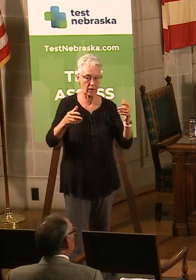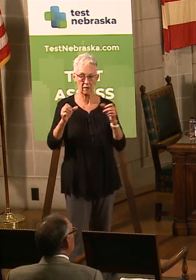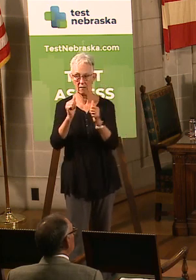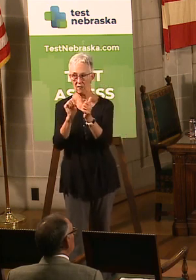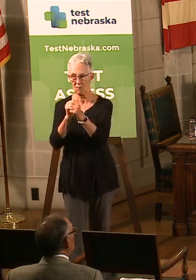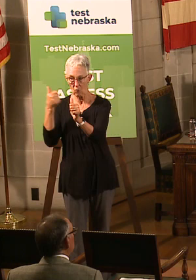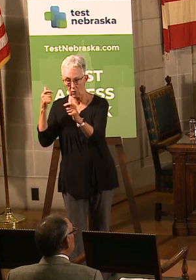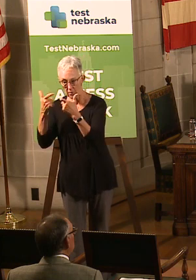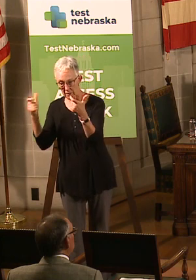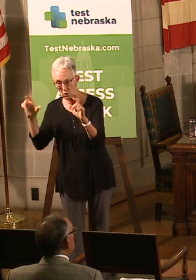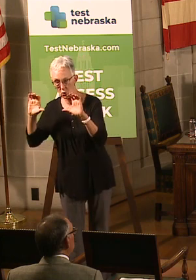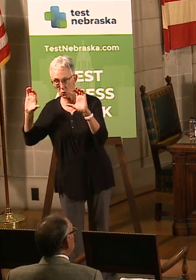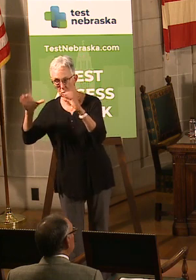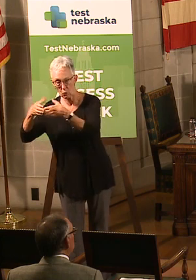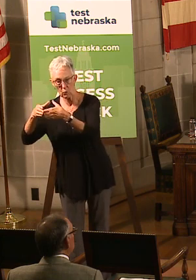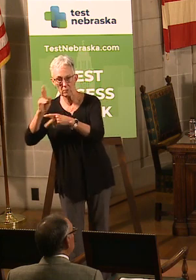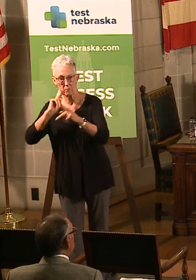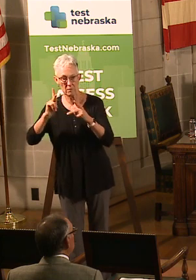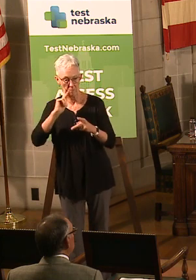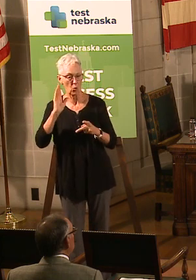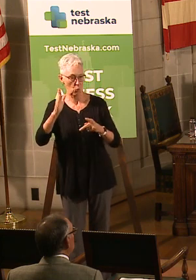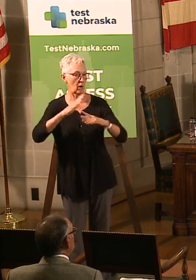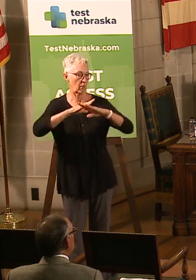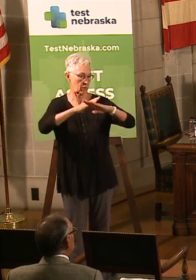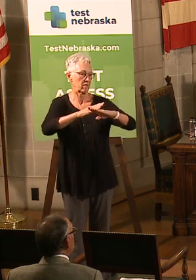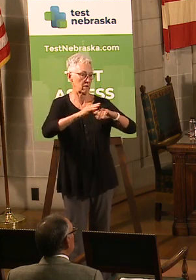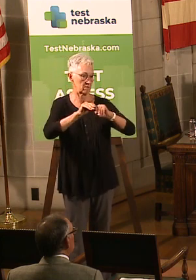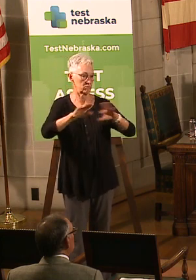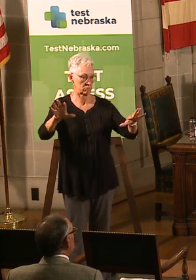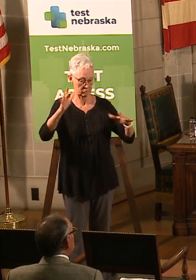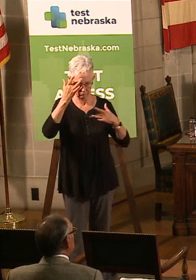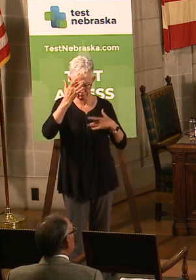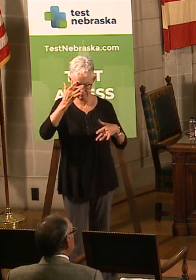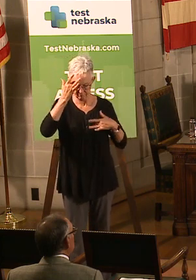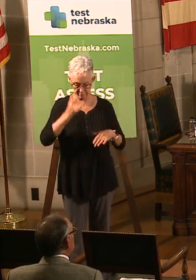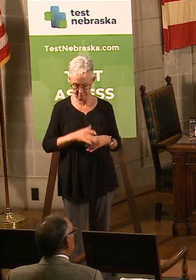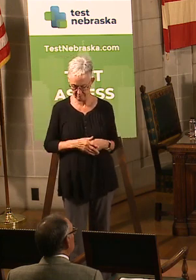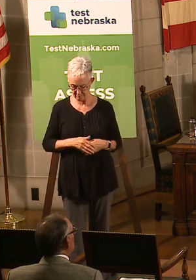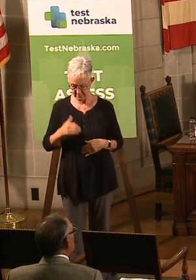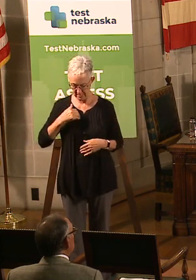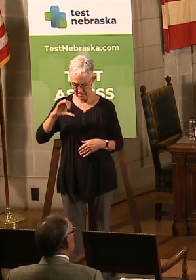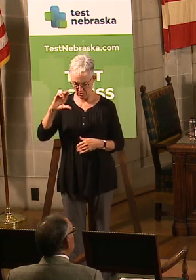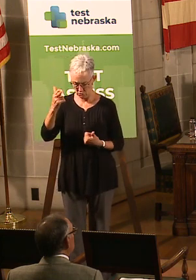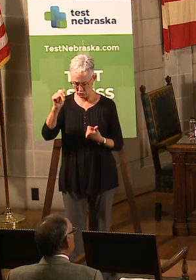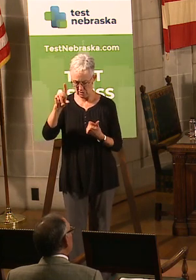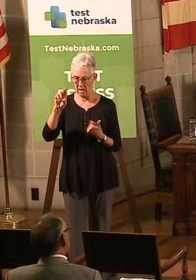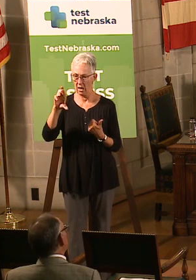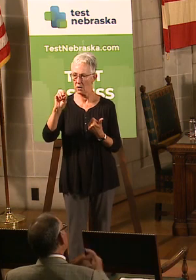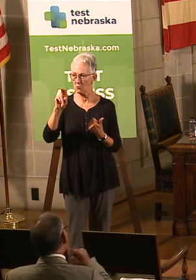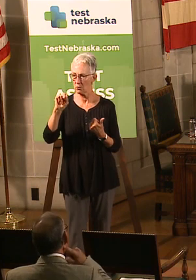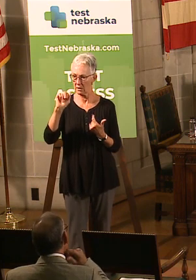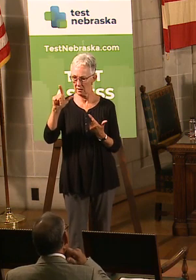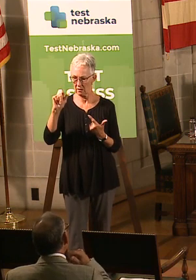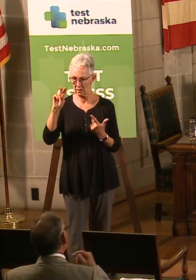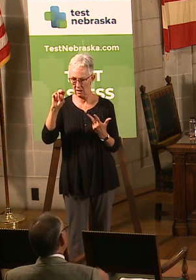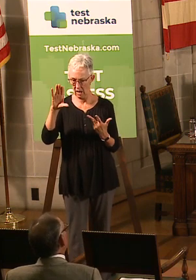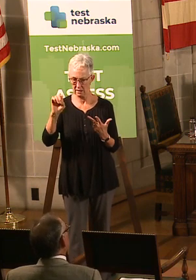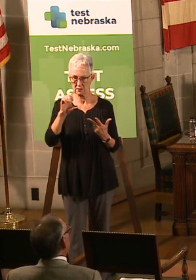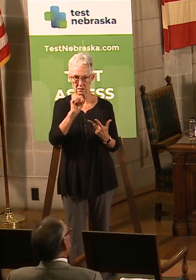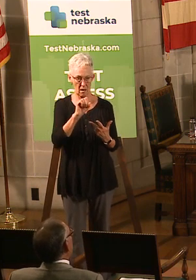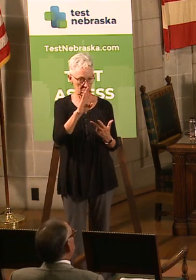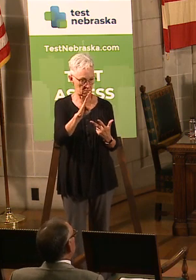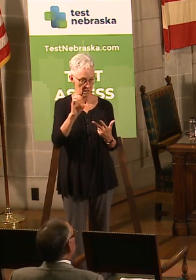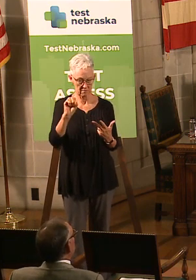Also, testing and testnebraska.com, just a reminder that we are going to be in Shadron. Next week we're going to be in Shadron, Alliance, Scotts Bluff,